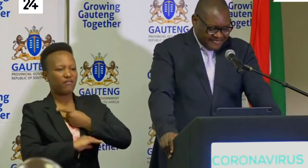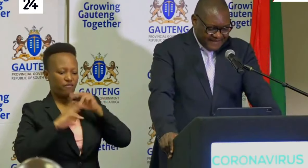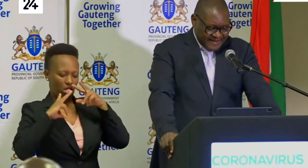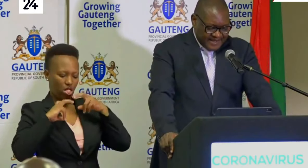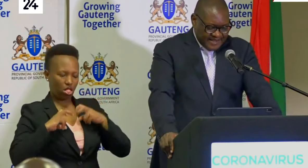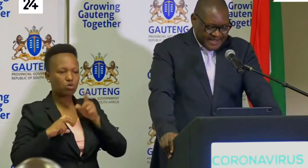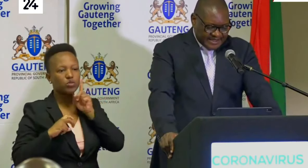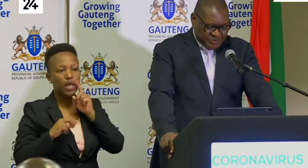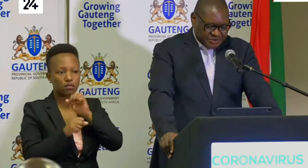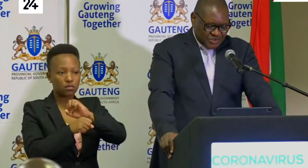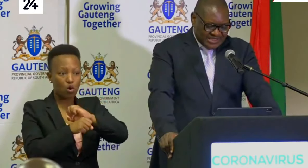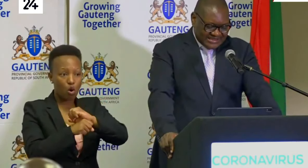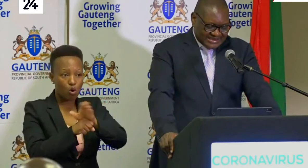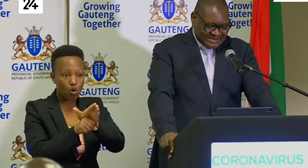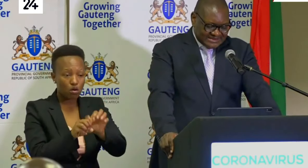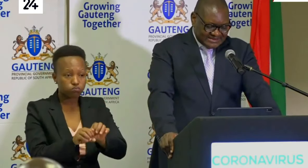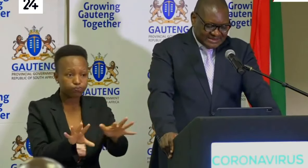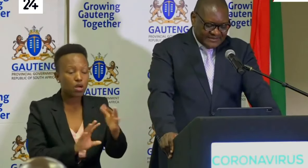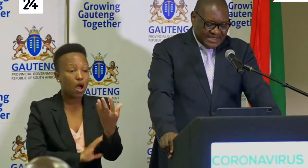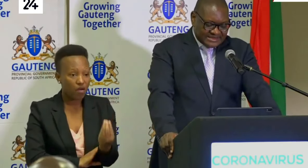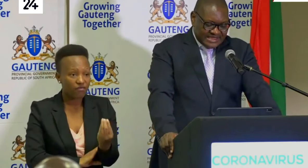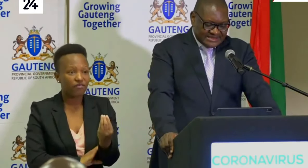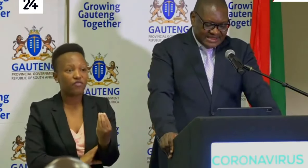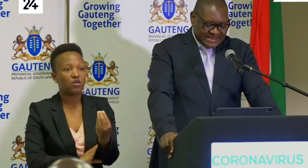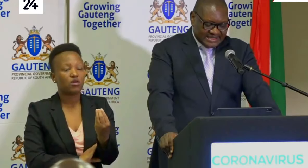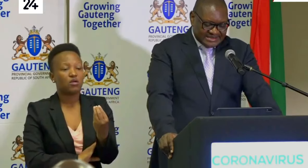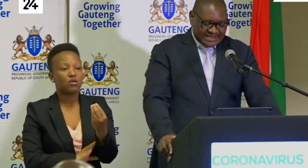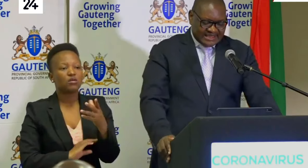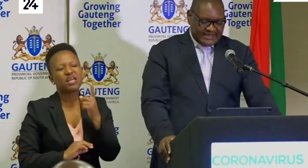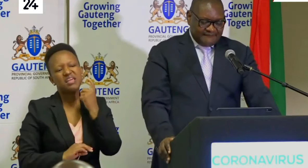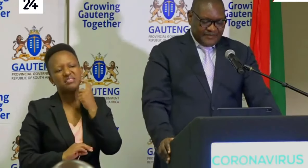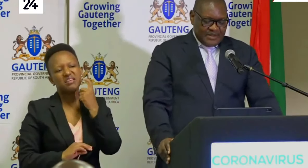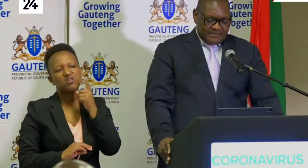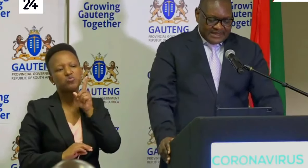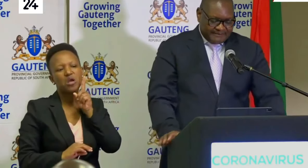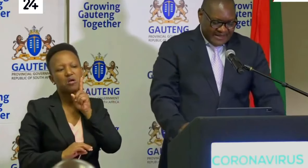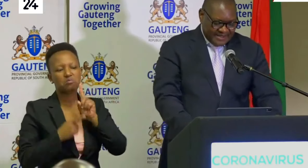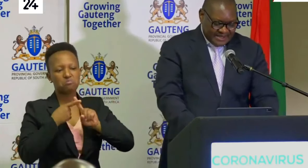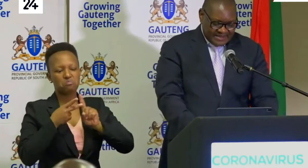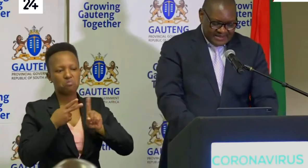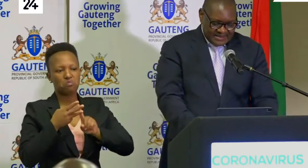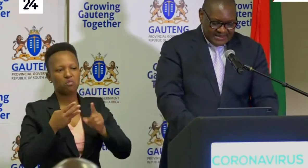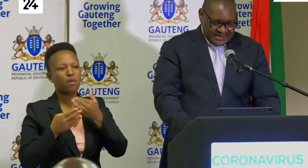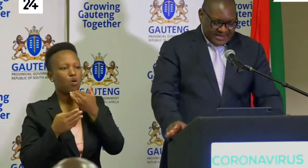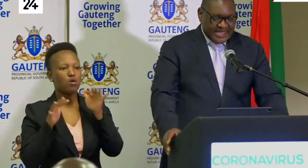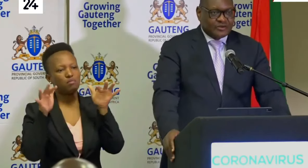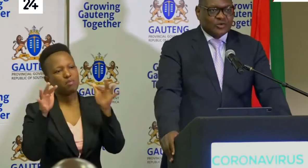to ensure that the seamlessness and easy screening by the public,